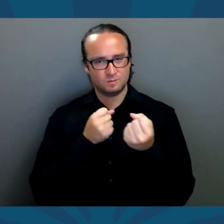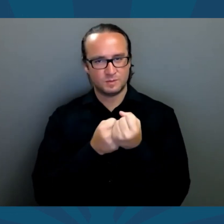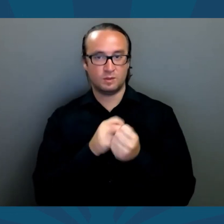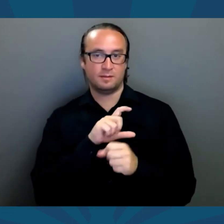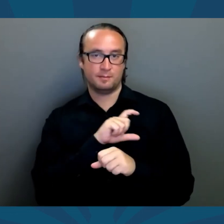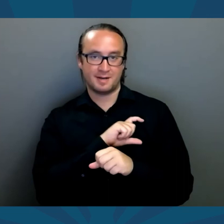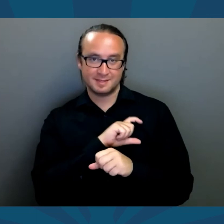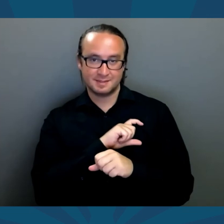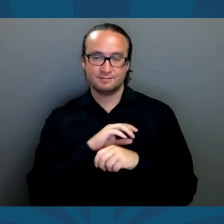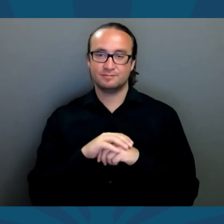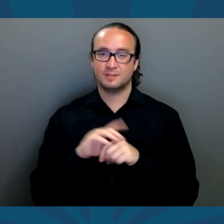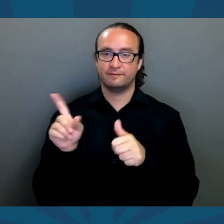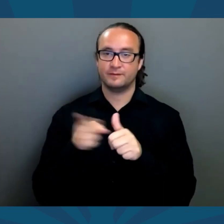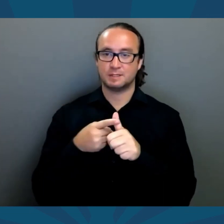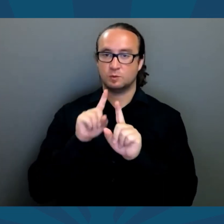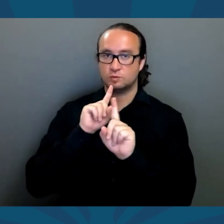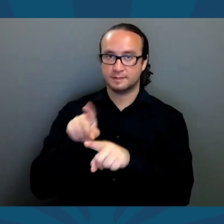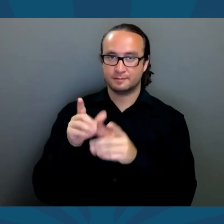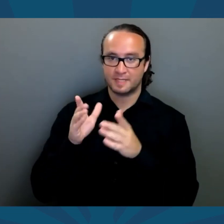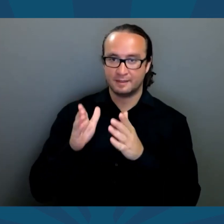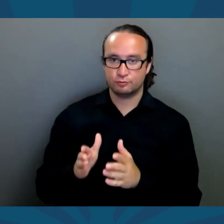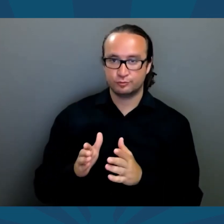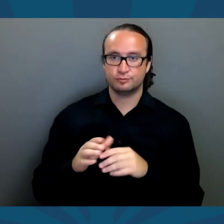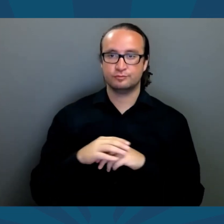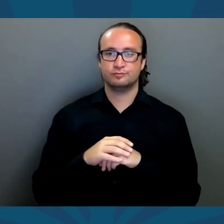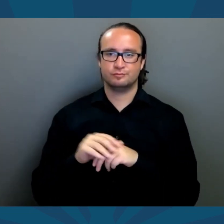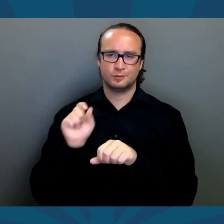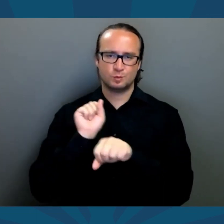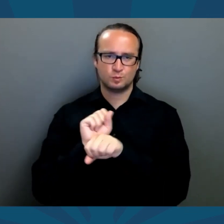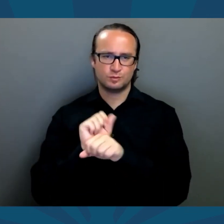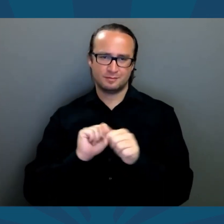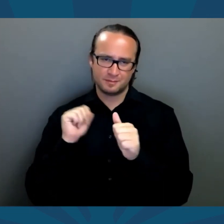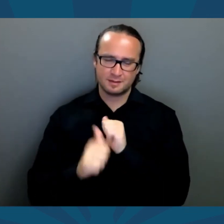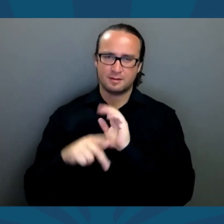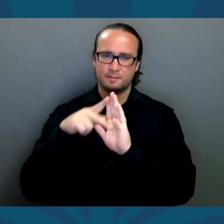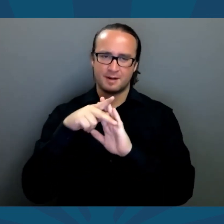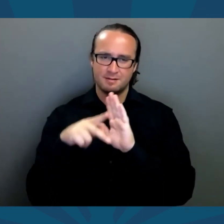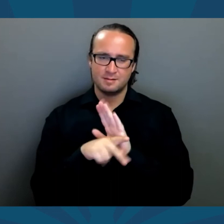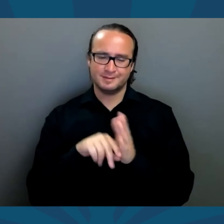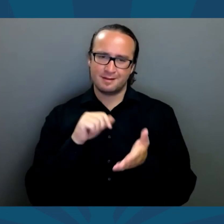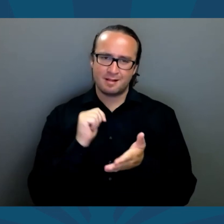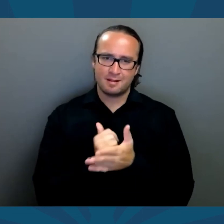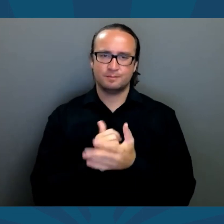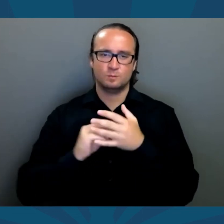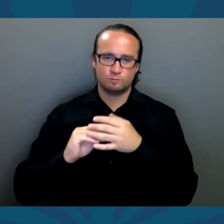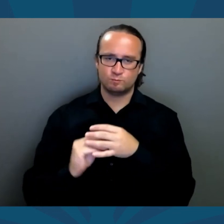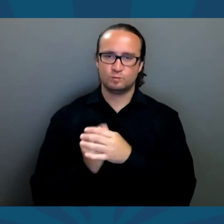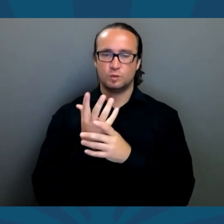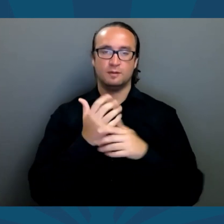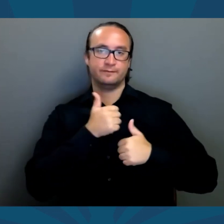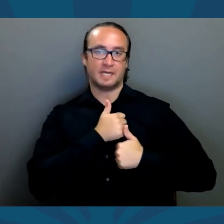She will support our police and first responders and work to pass policies to help our